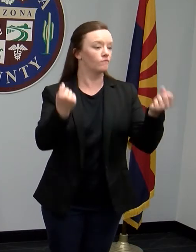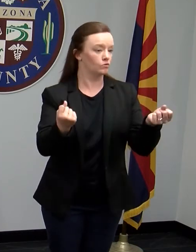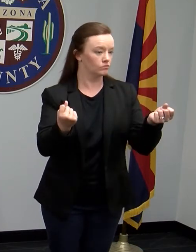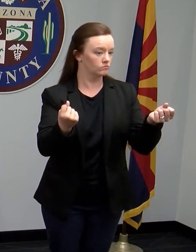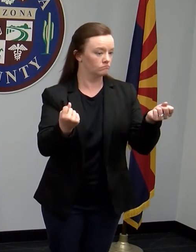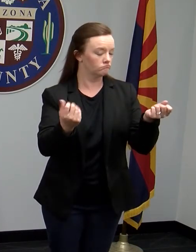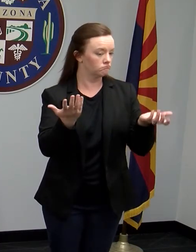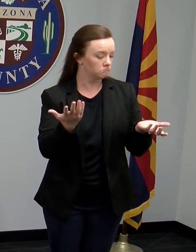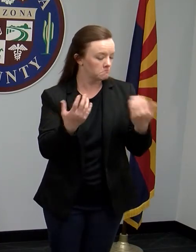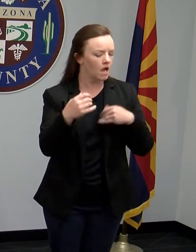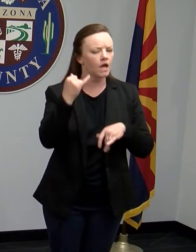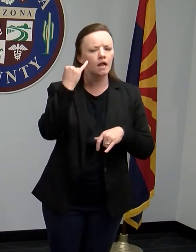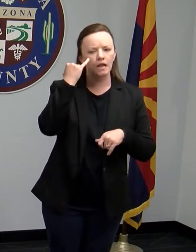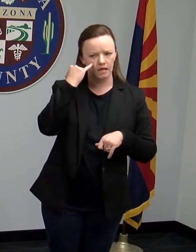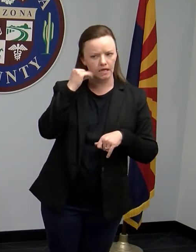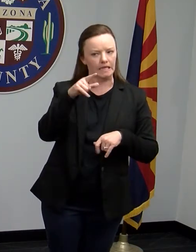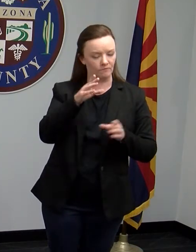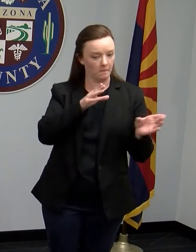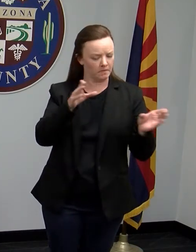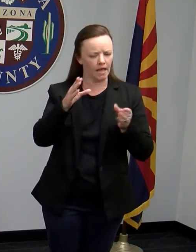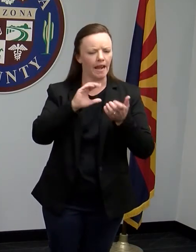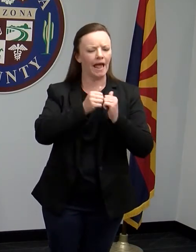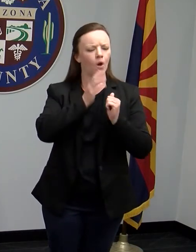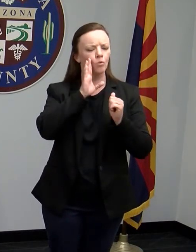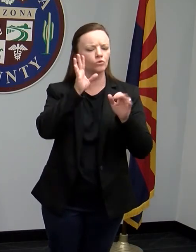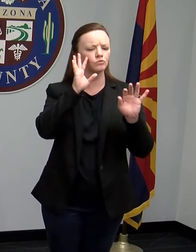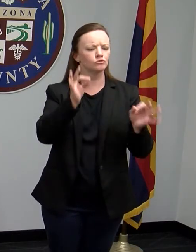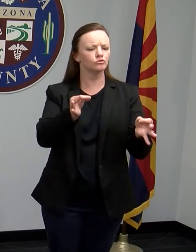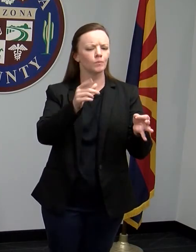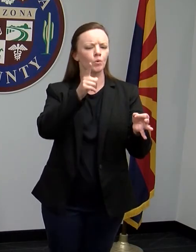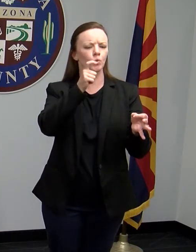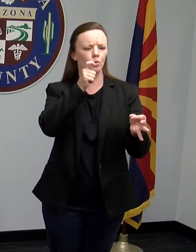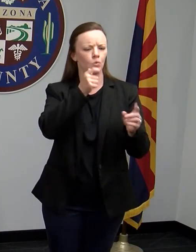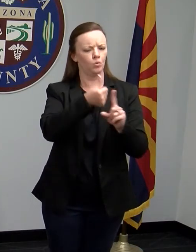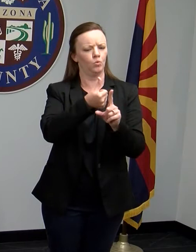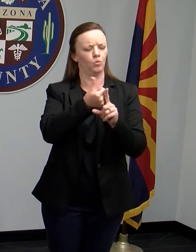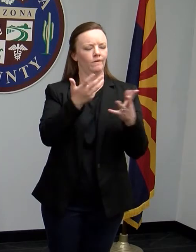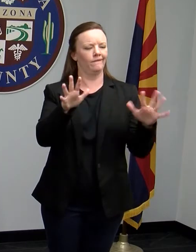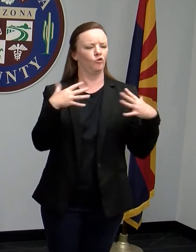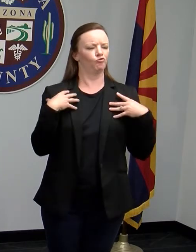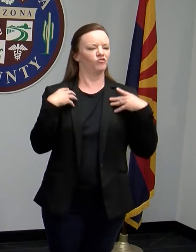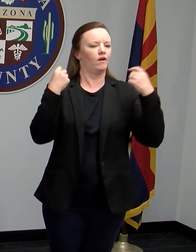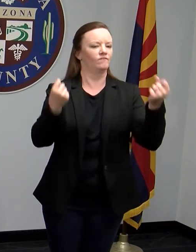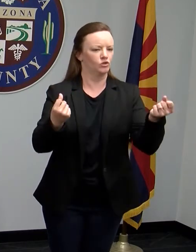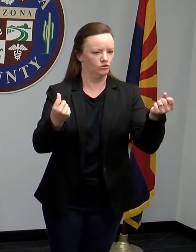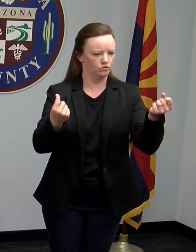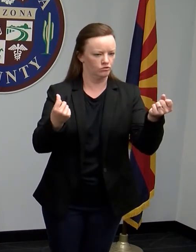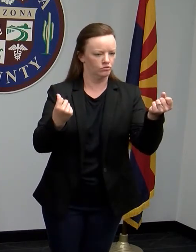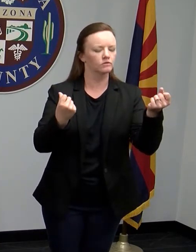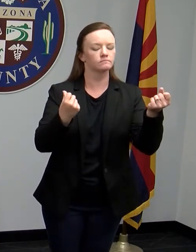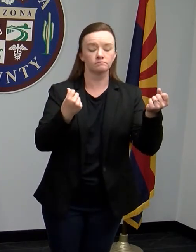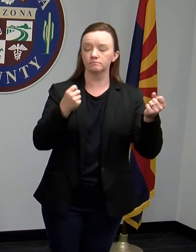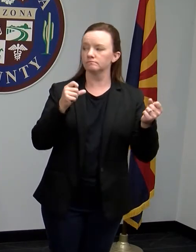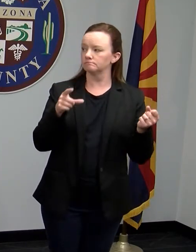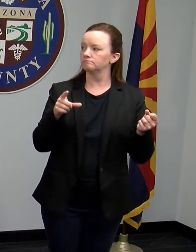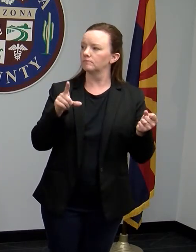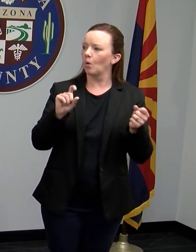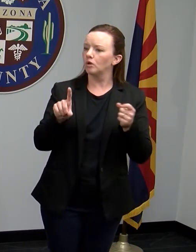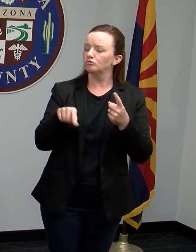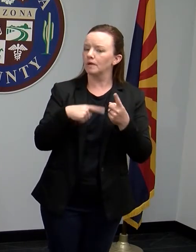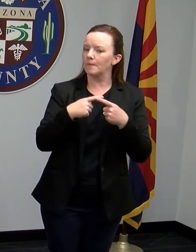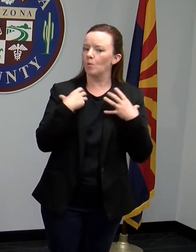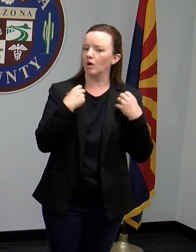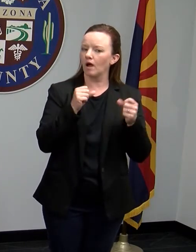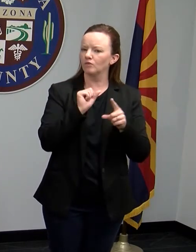will you determine who qualifies as recovered so the question about recovered cases and are we going to start